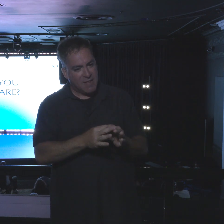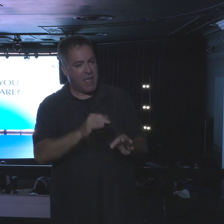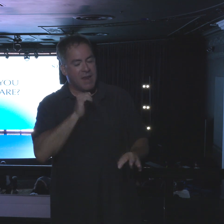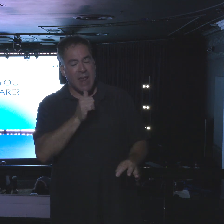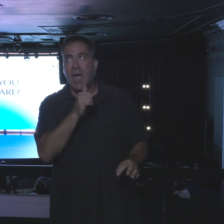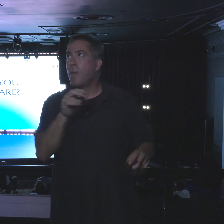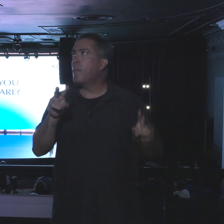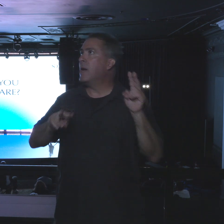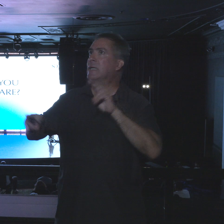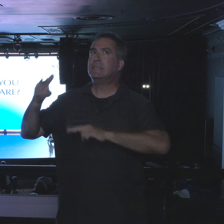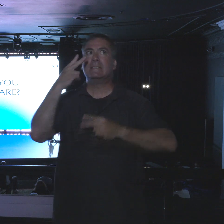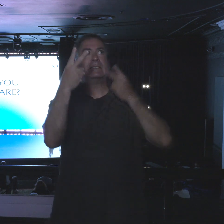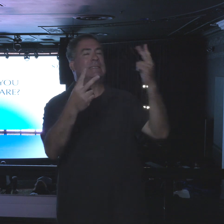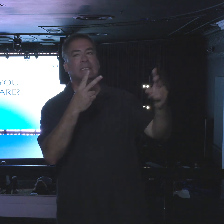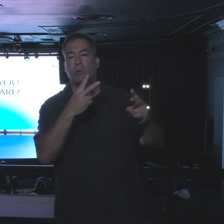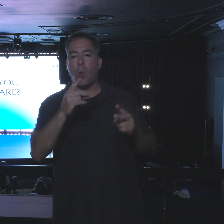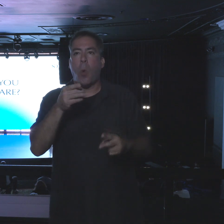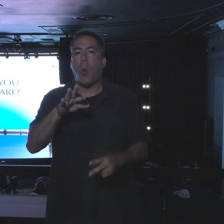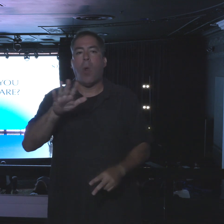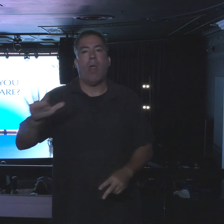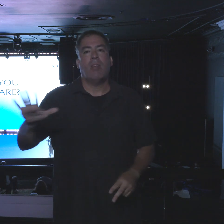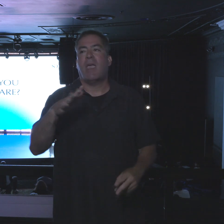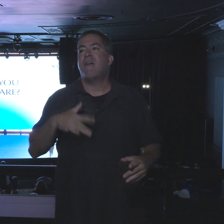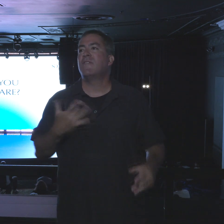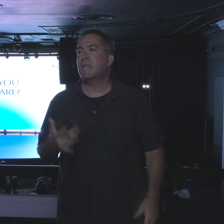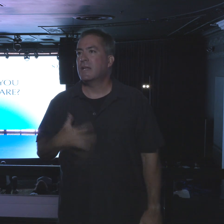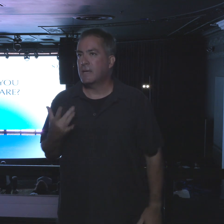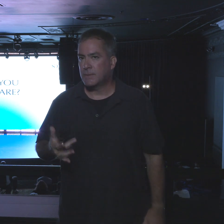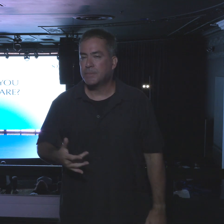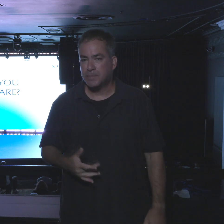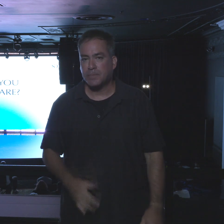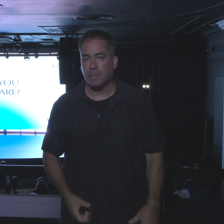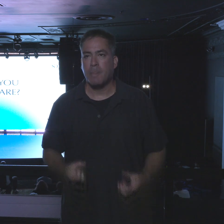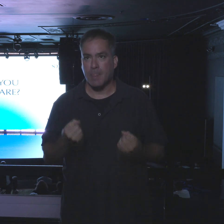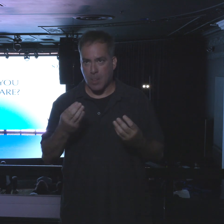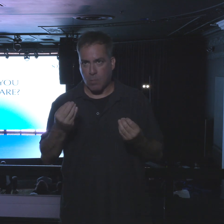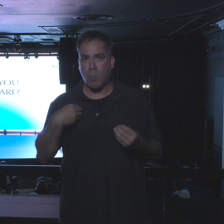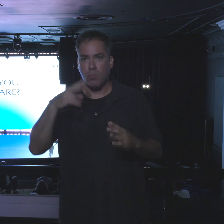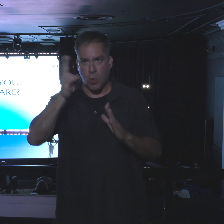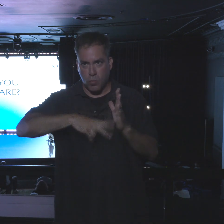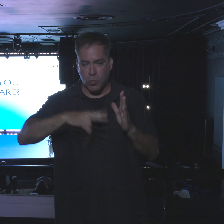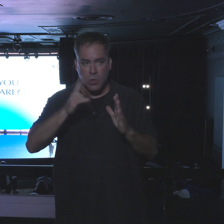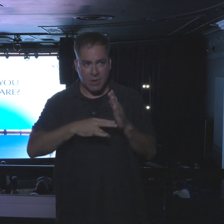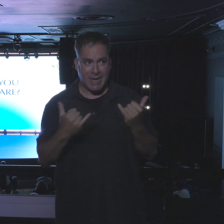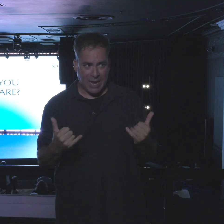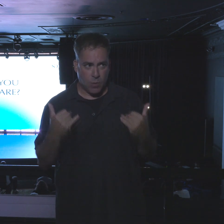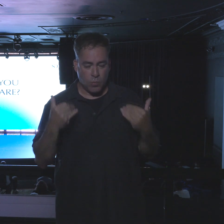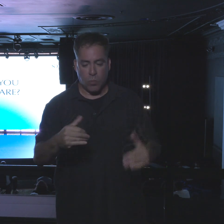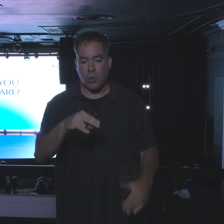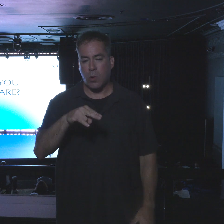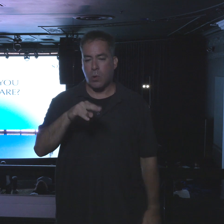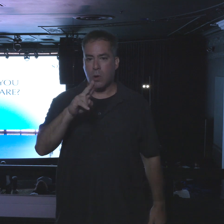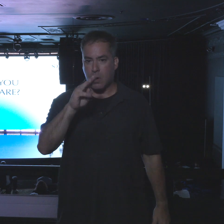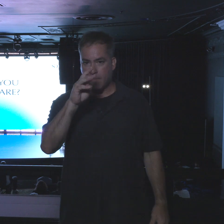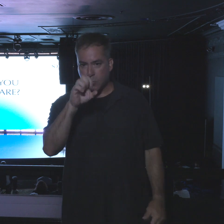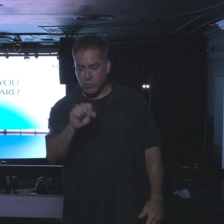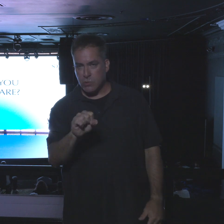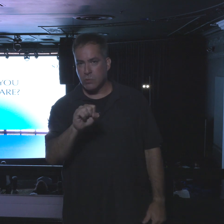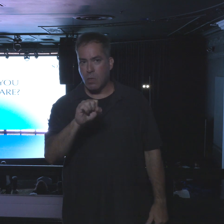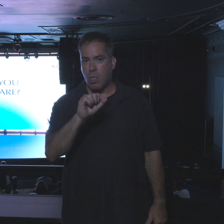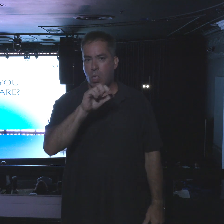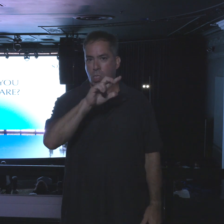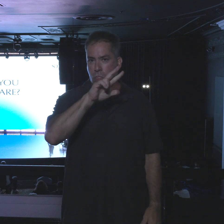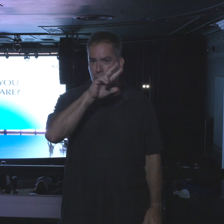by their feelings. So I'm going to read Numbers 13, 25 to